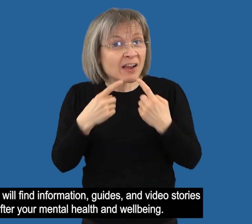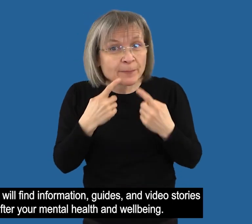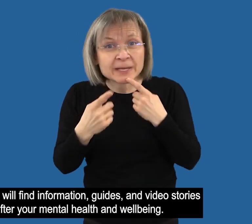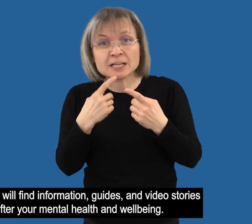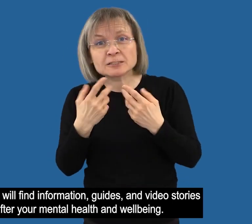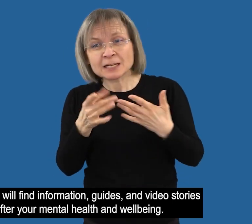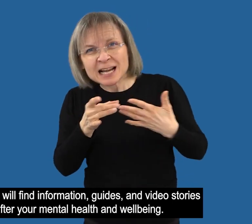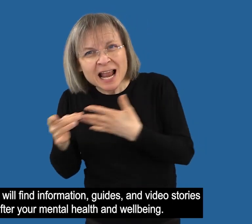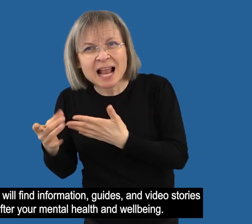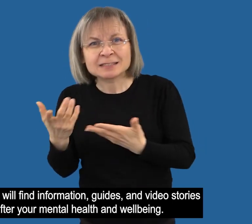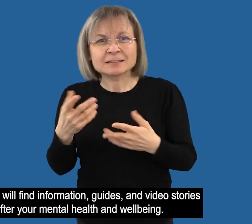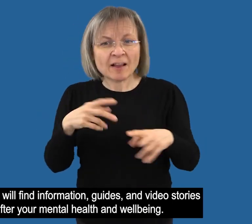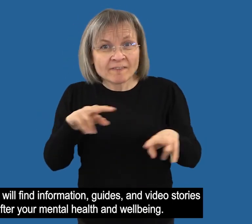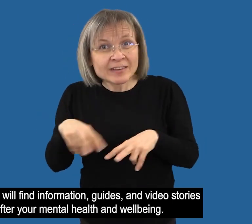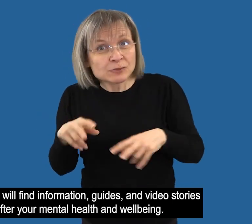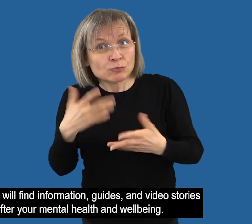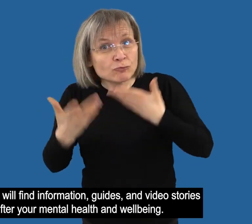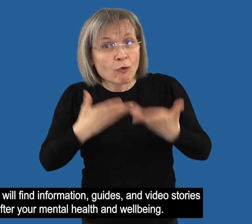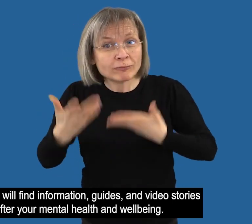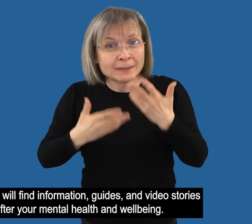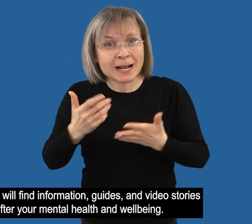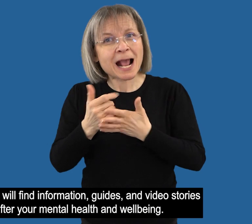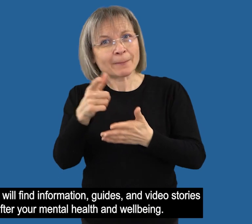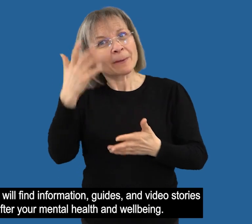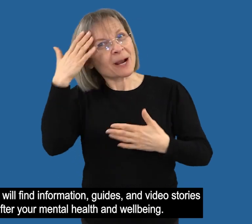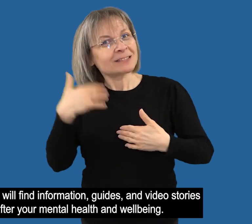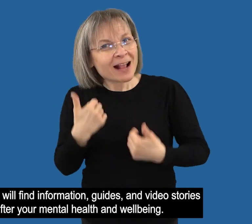and video stories to help look after your mental health and well-being.